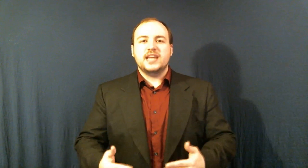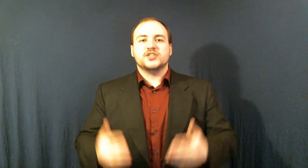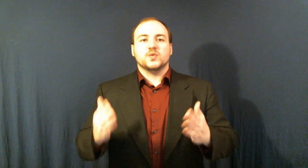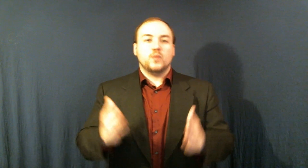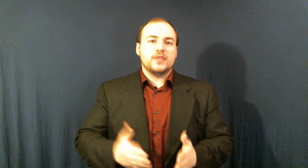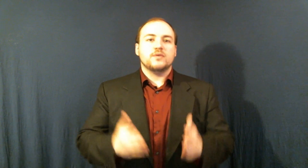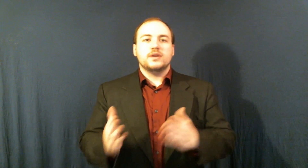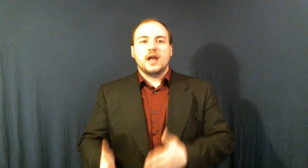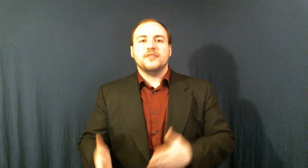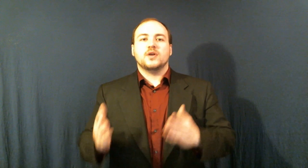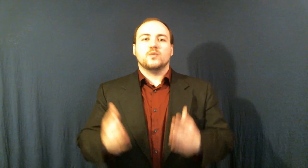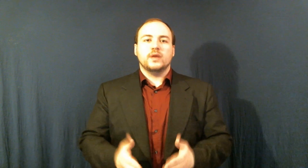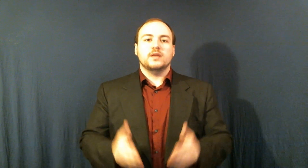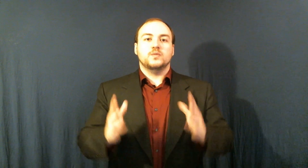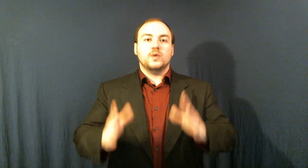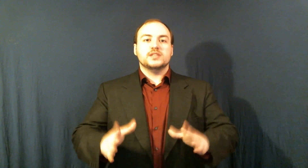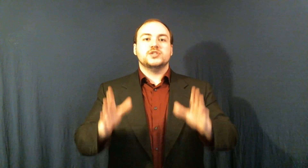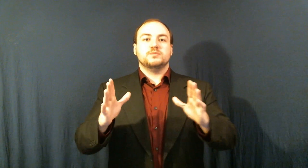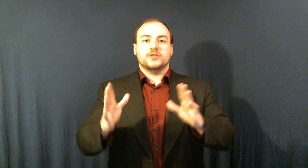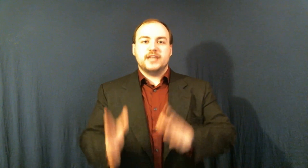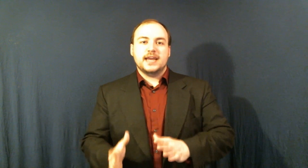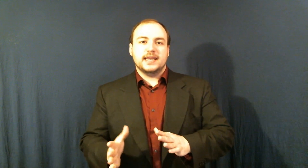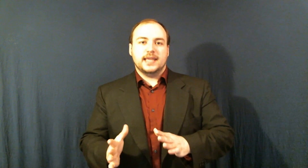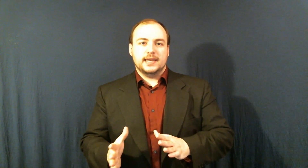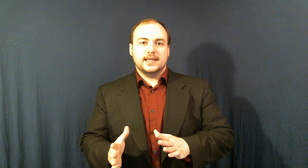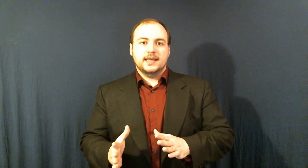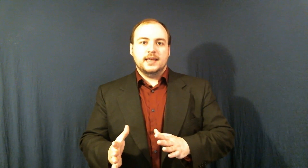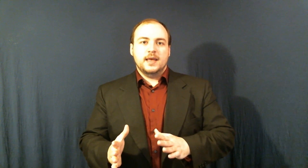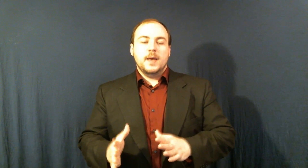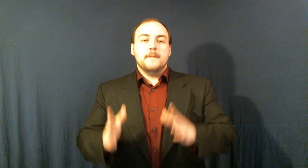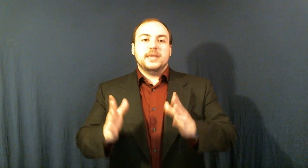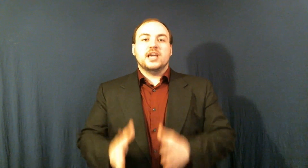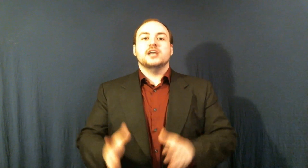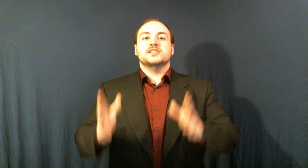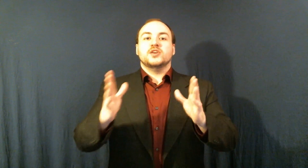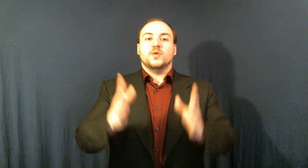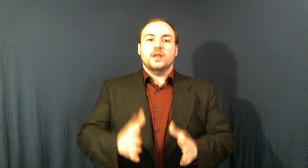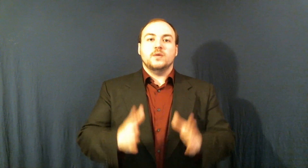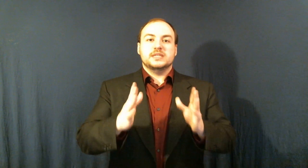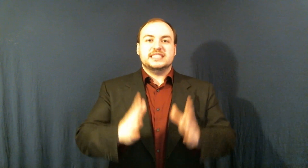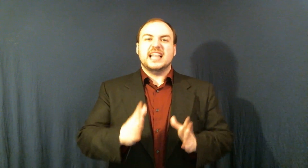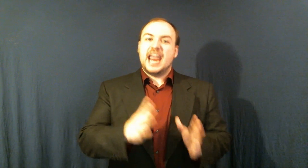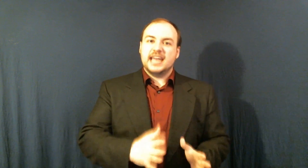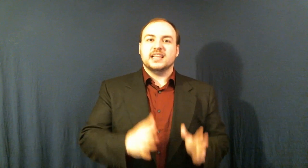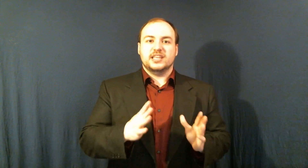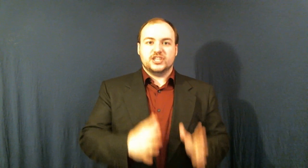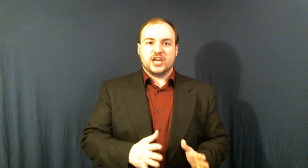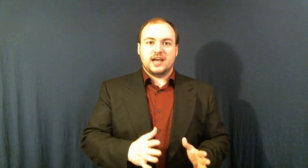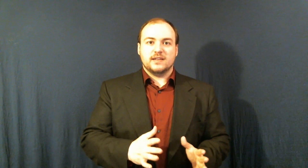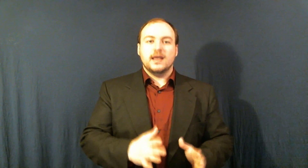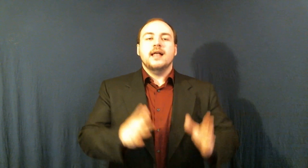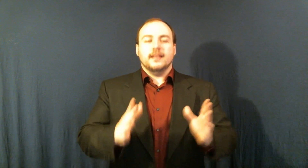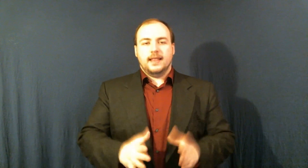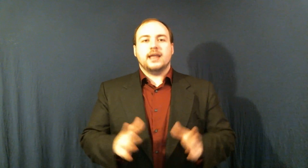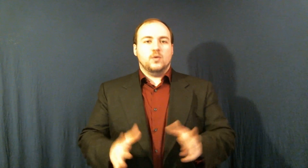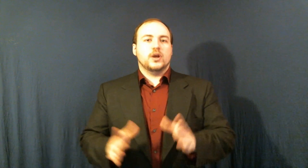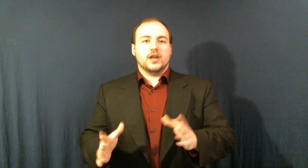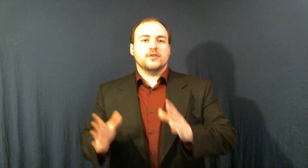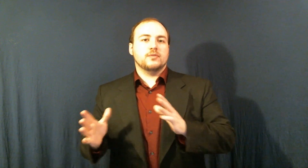danger whether or not the gorilla was protecting it because the gorilla was still handling the child like it would another